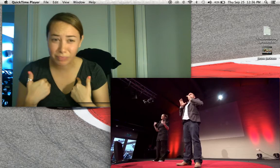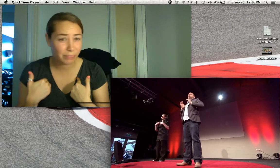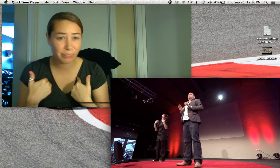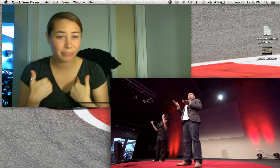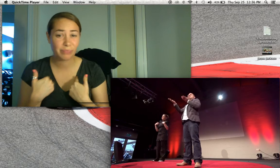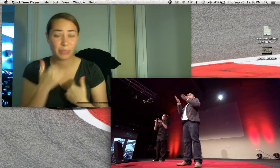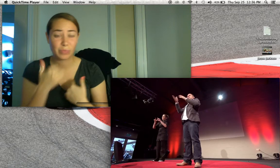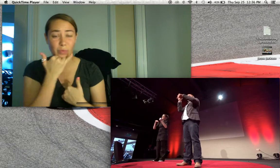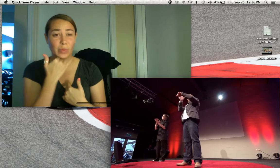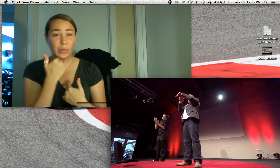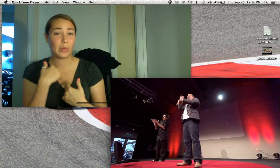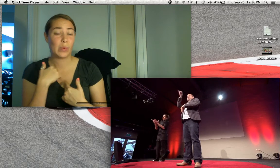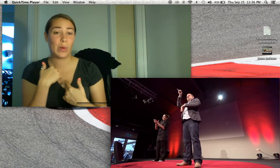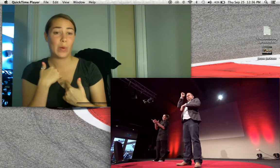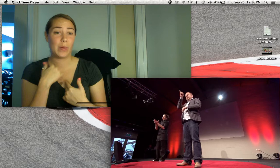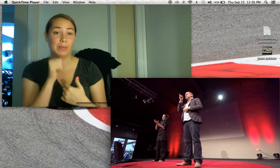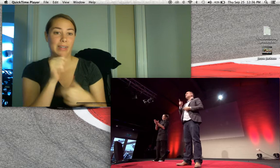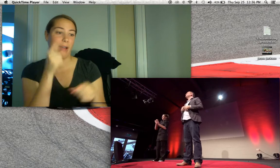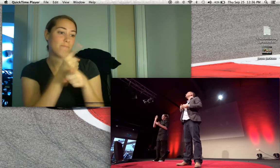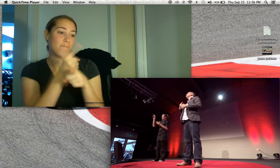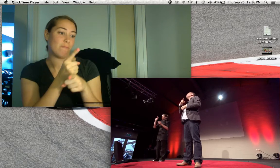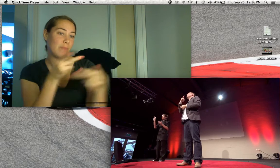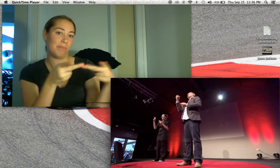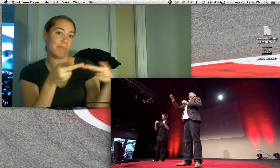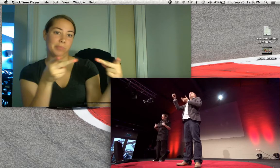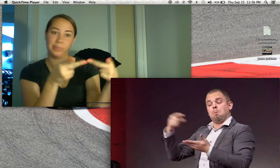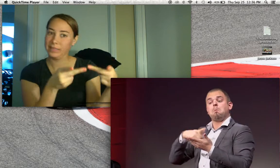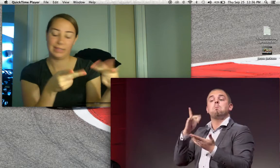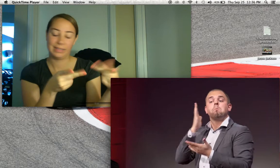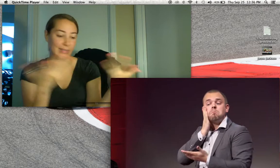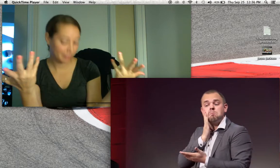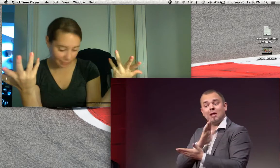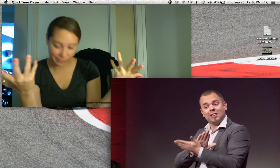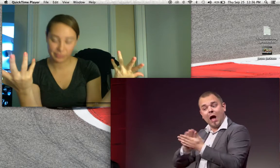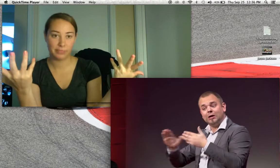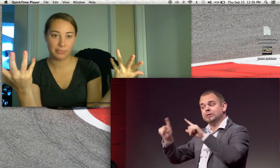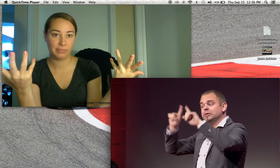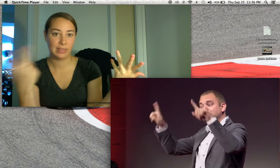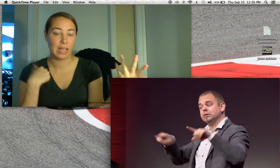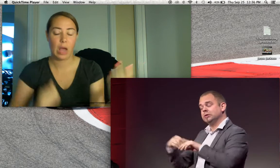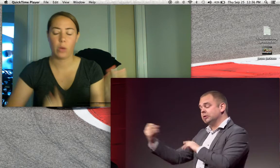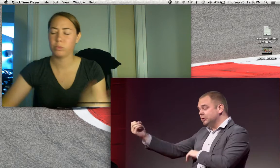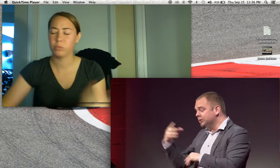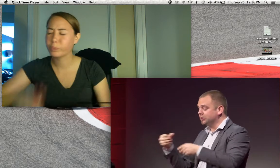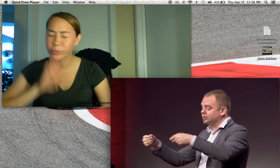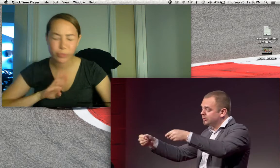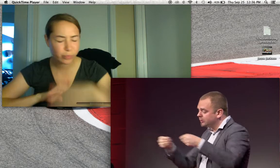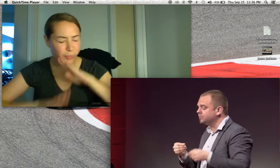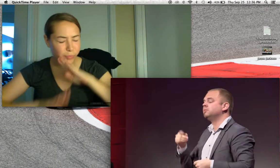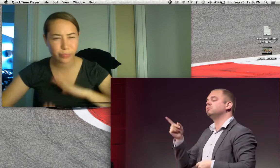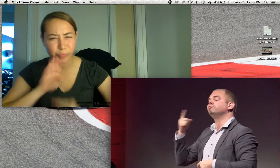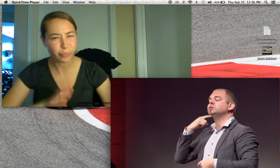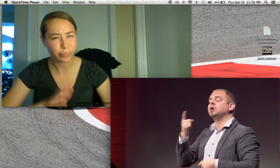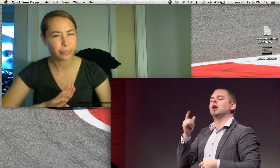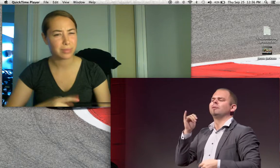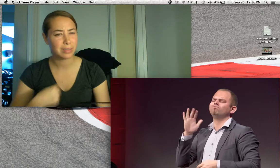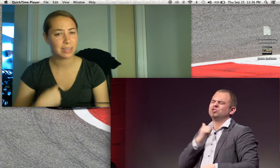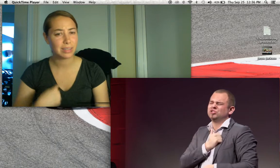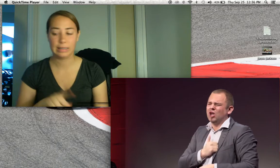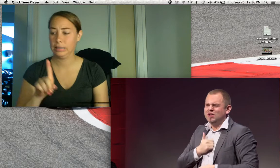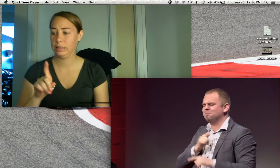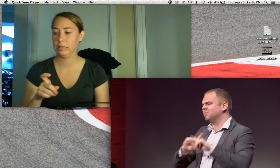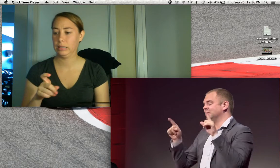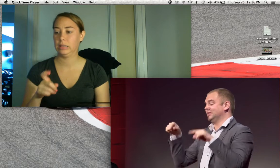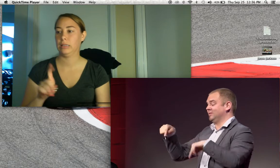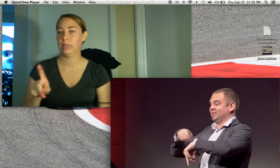So, I sent a letter to the customer services telling them off for this inconvenience, so I got this a nice letter back from them